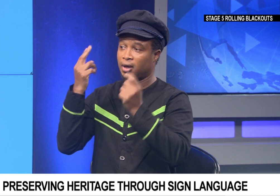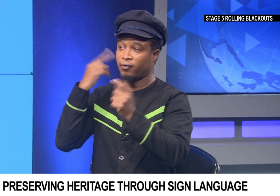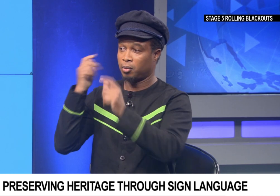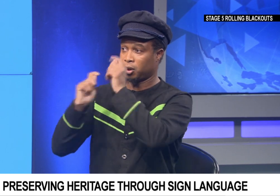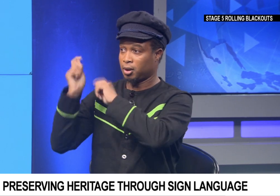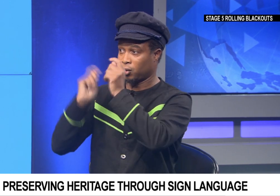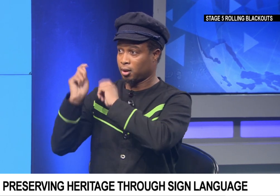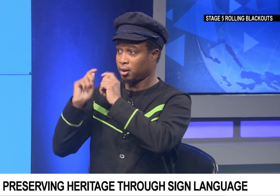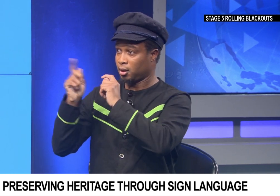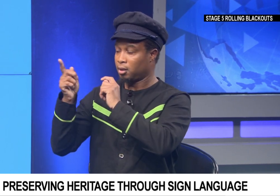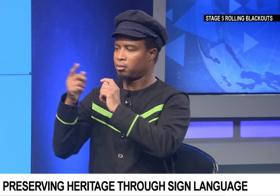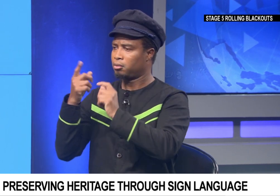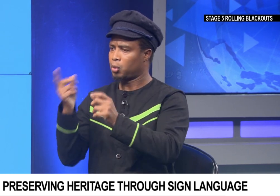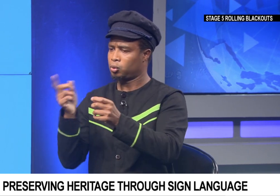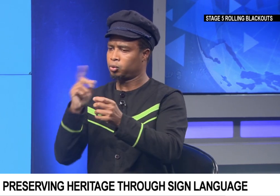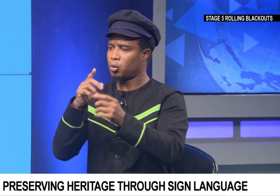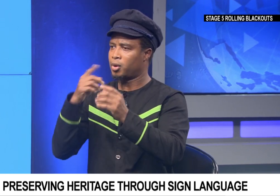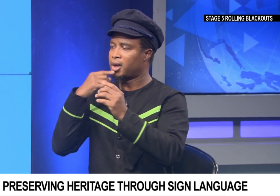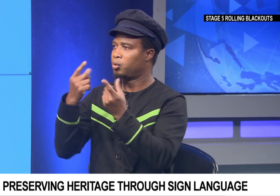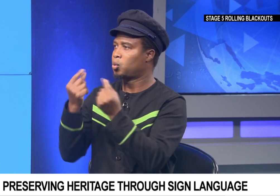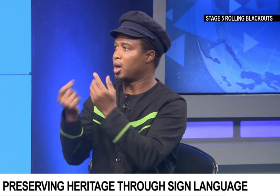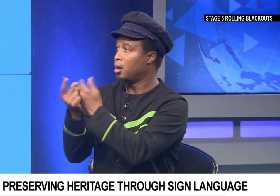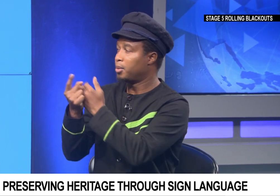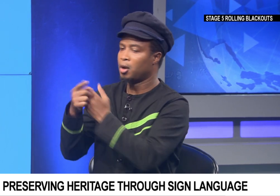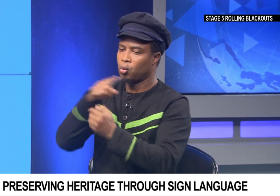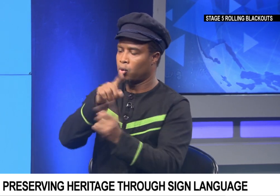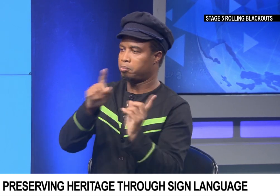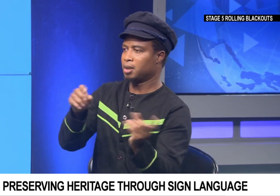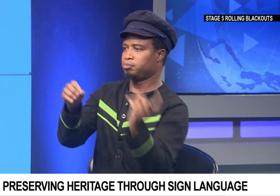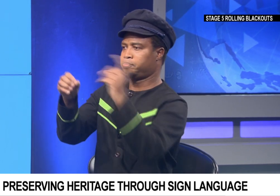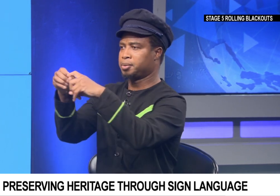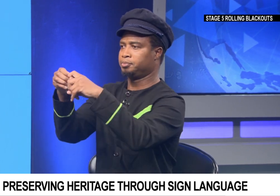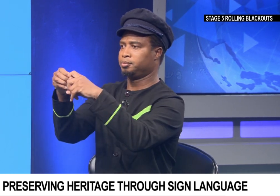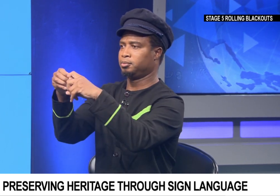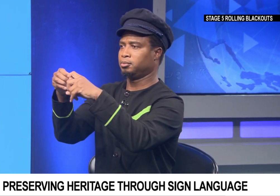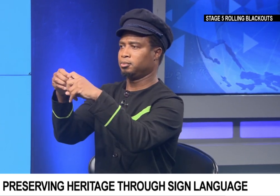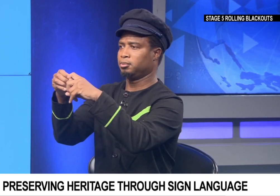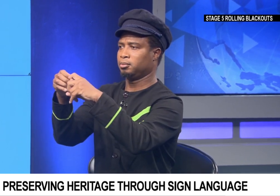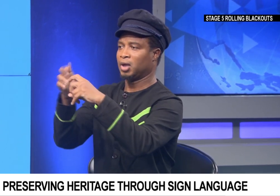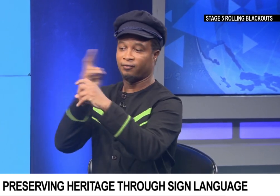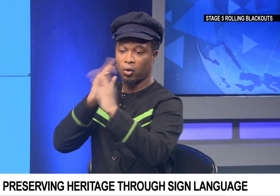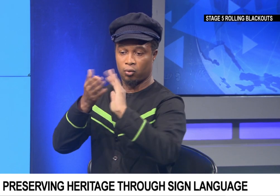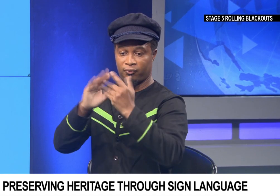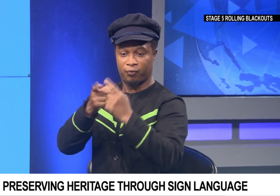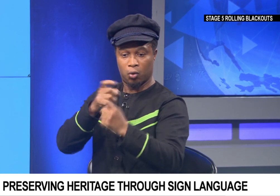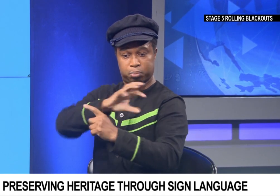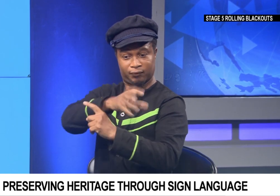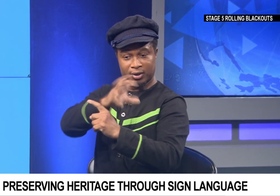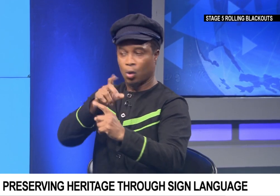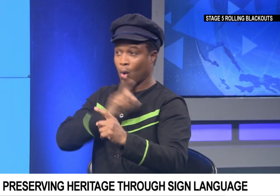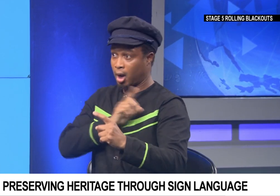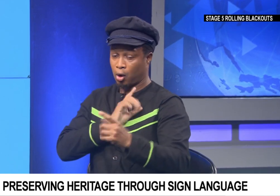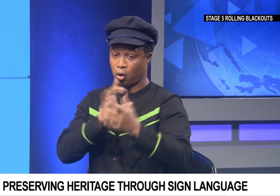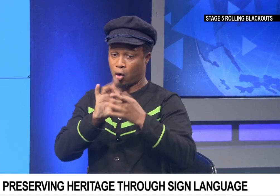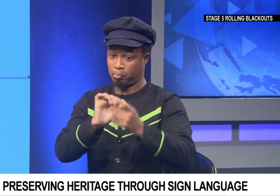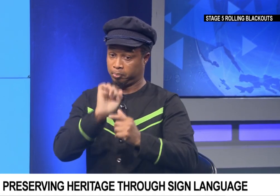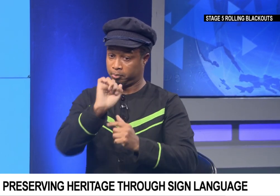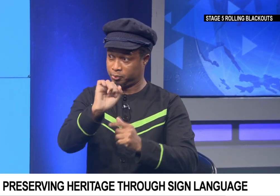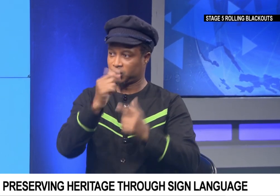firstly, when we're celebrating heritage, with everything that happens, I think deaf communities should be involved in